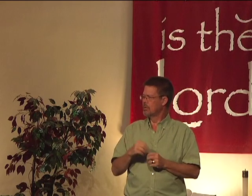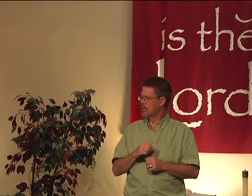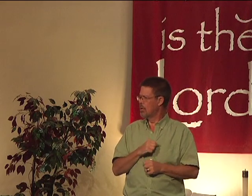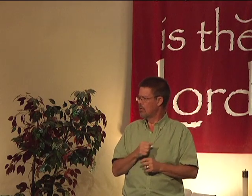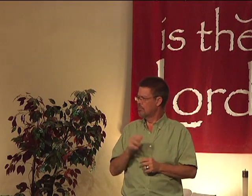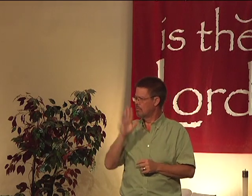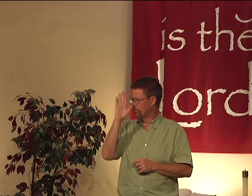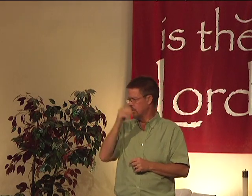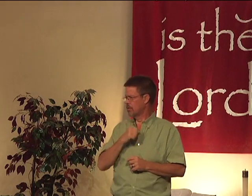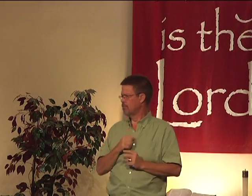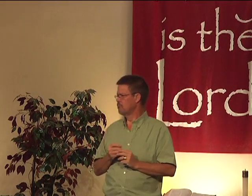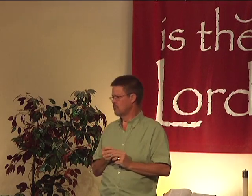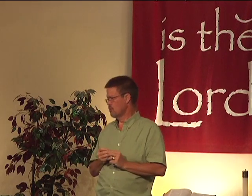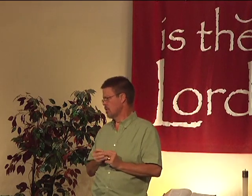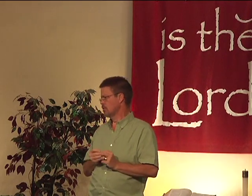to others in the community by showing his love.